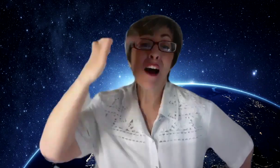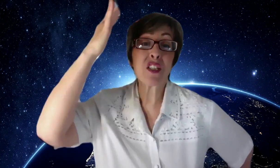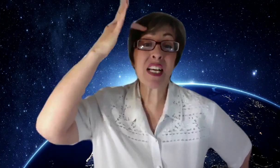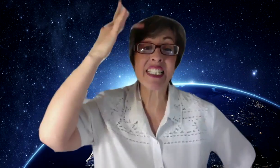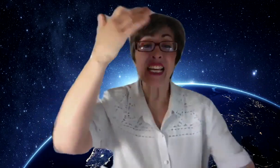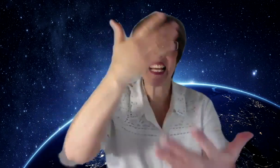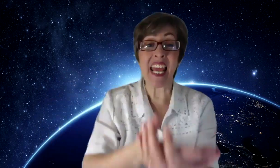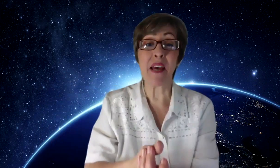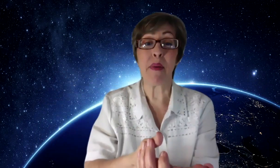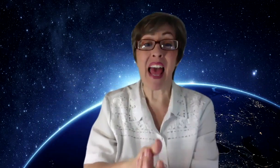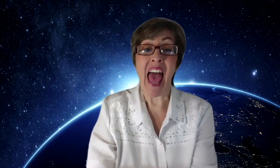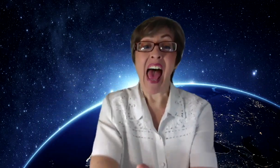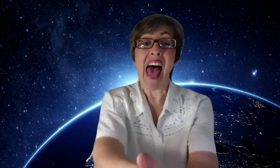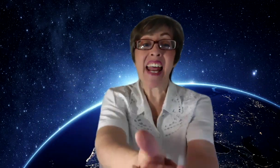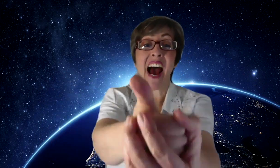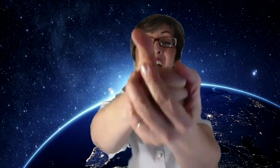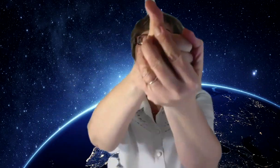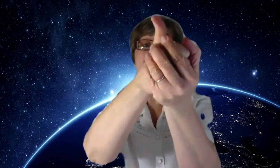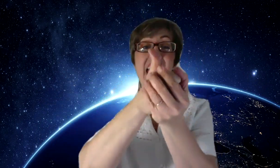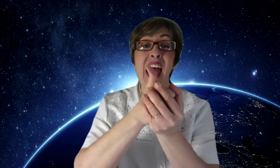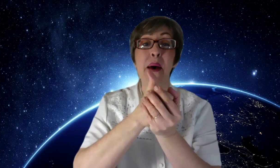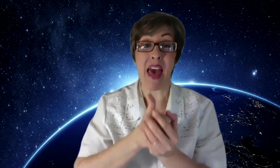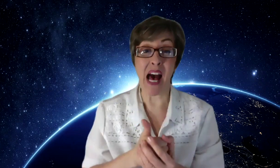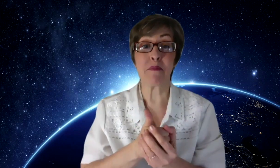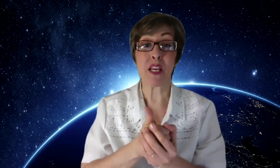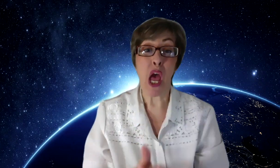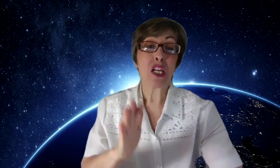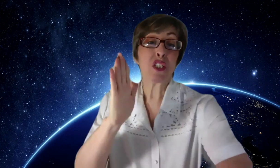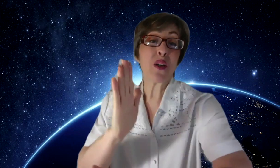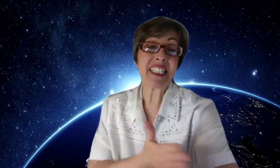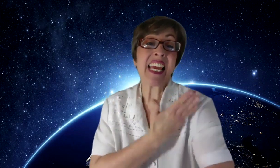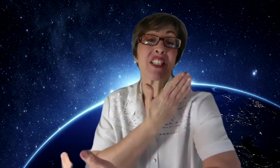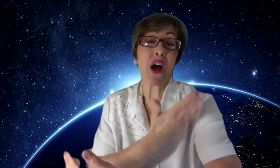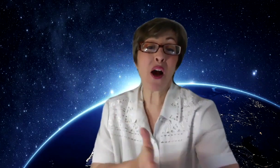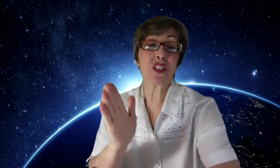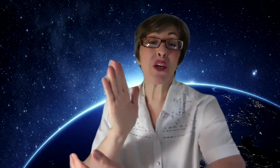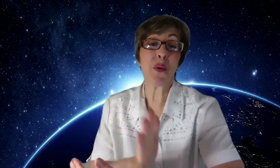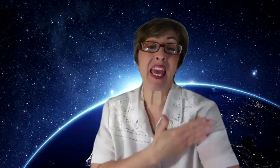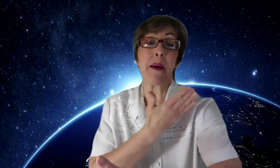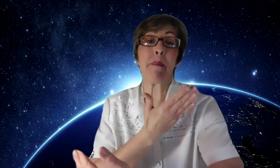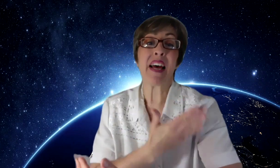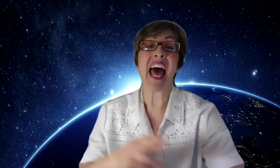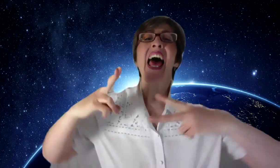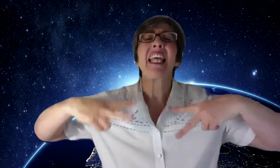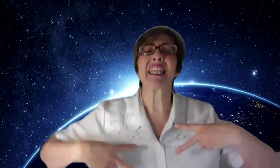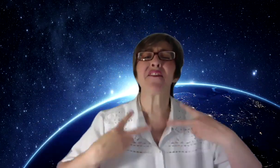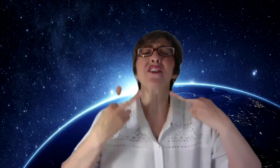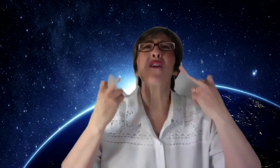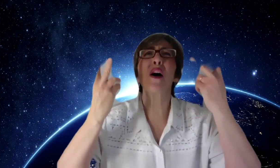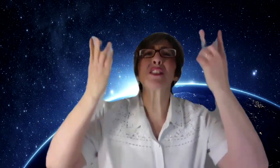heart trusts in Him, and I am helped. So sing a song to Him, lift your